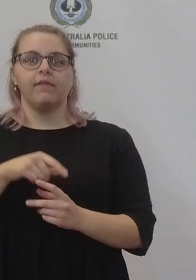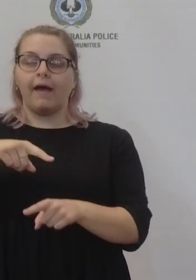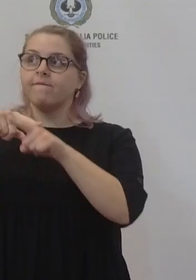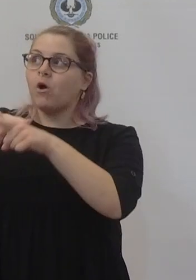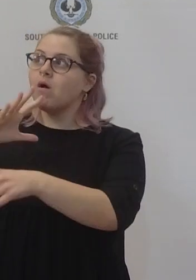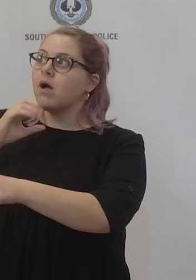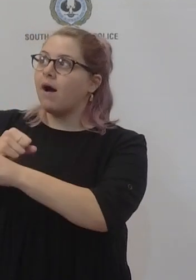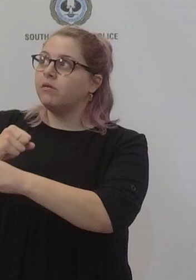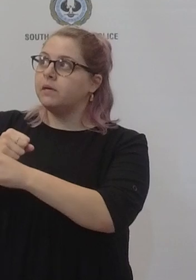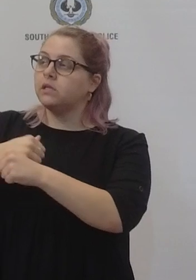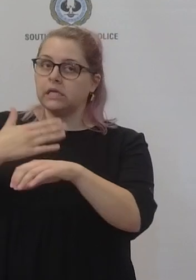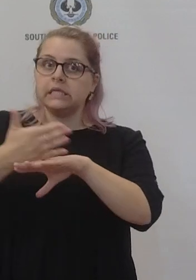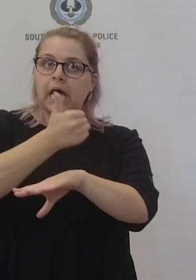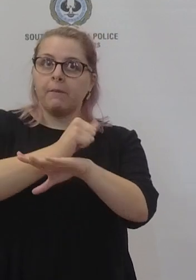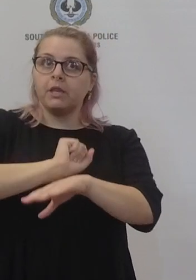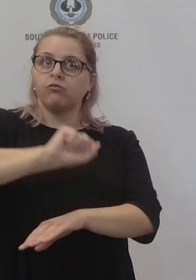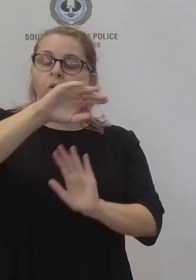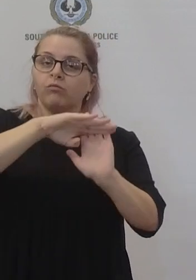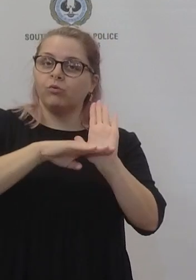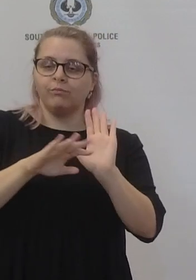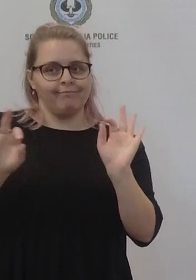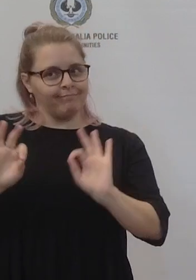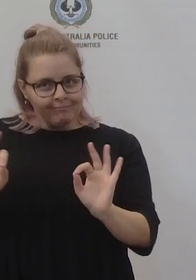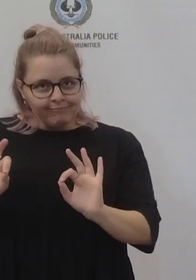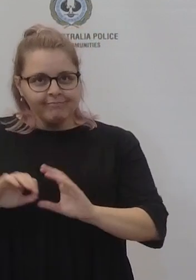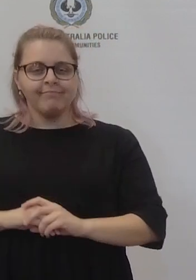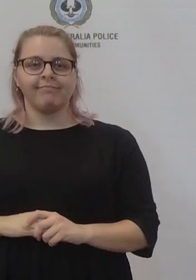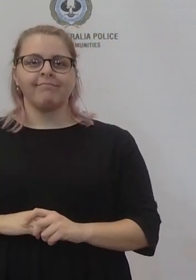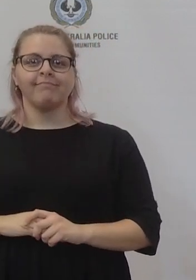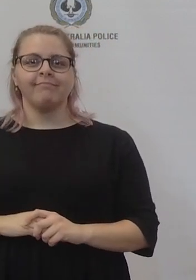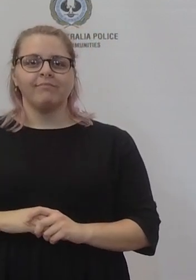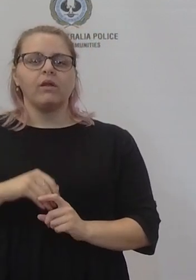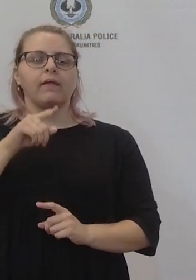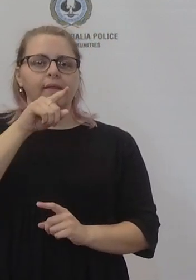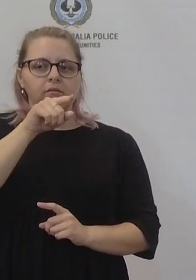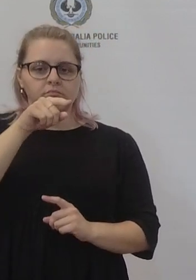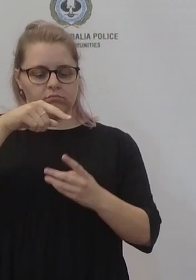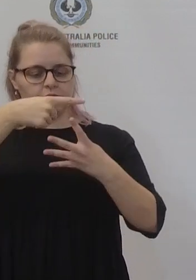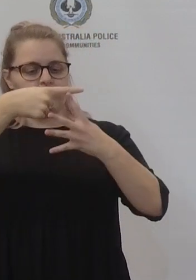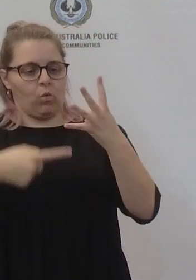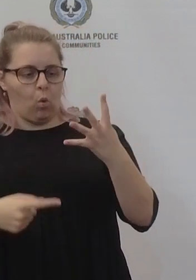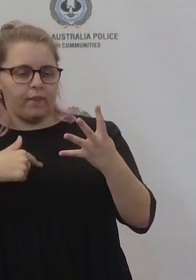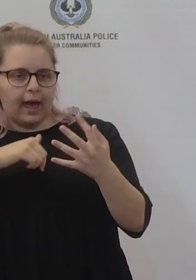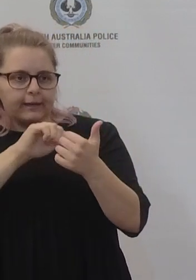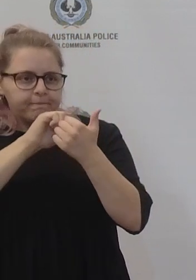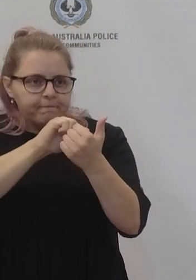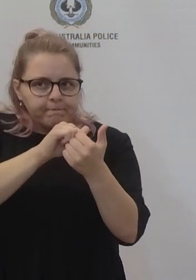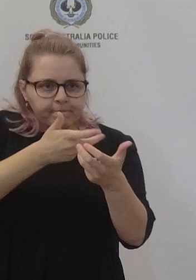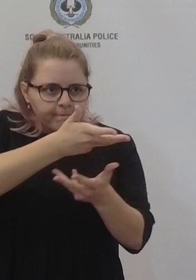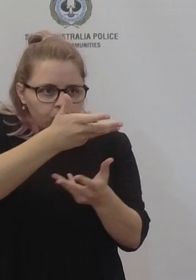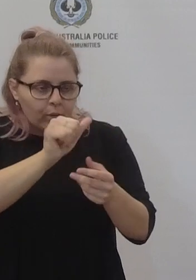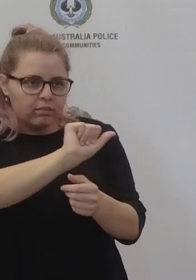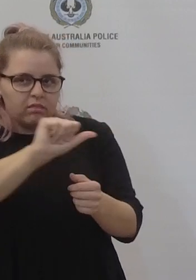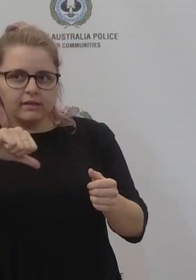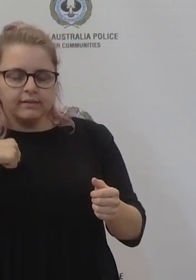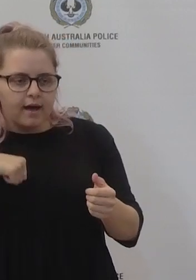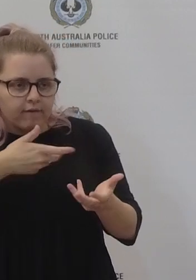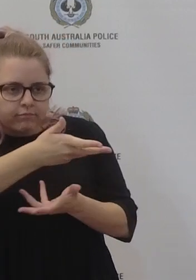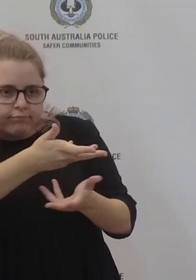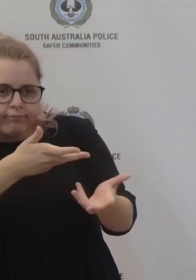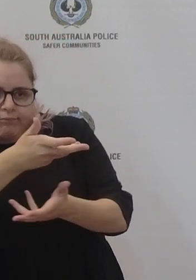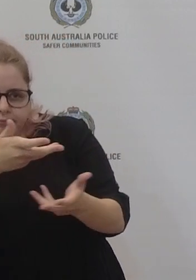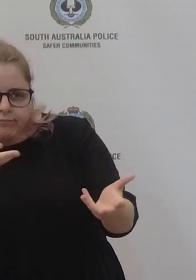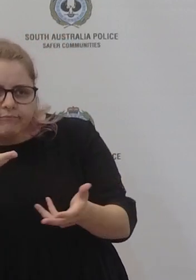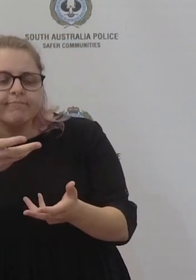direction it's because those organisations um consulted with their workers and they understood the um the effectiveness